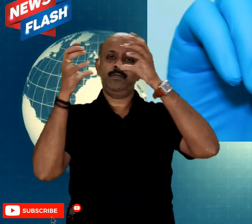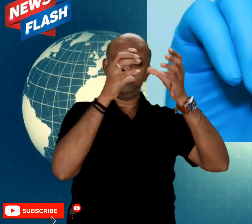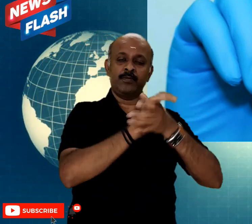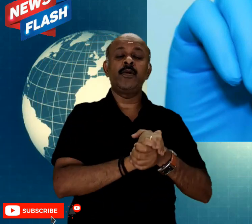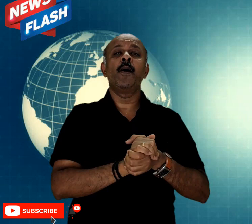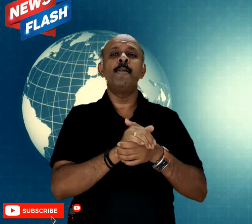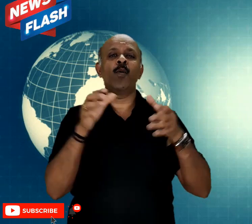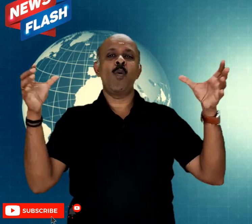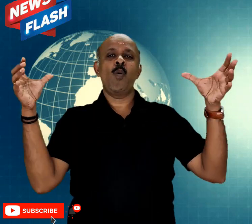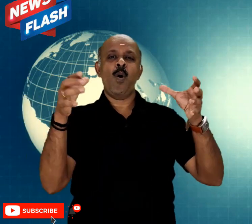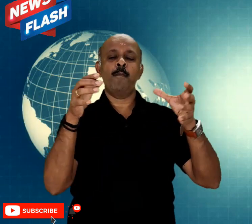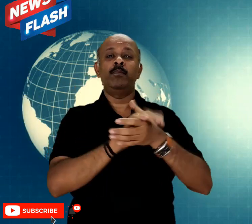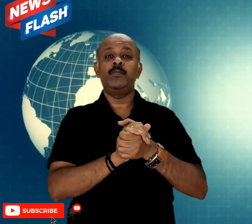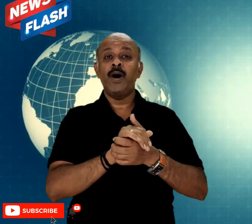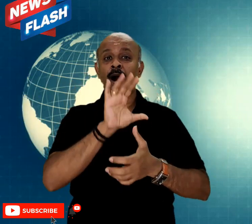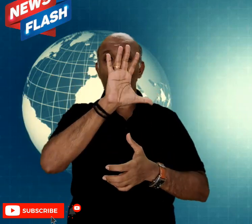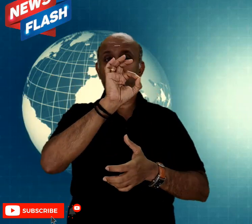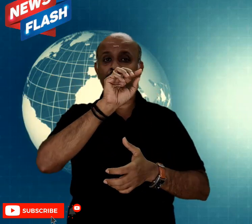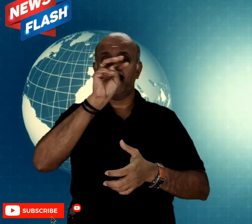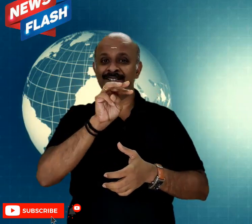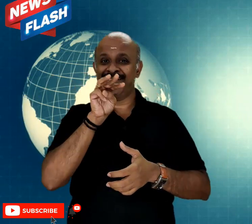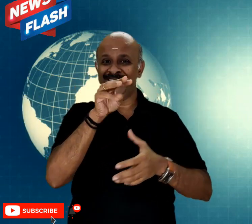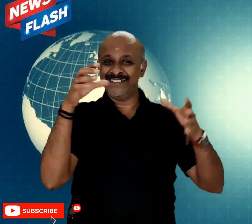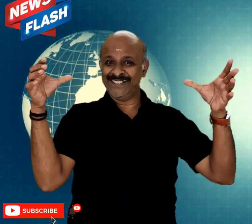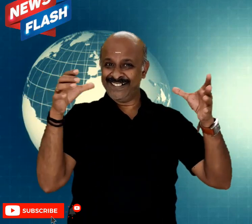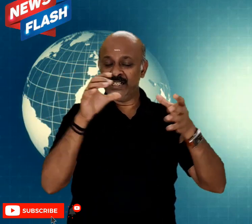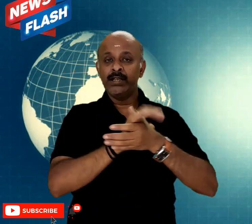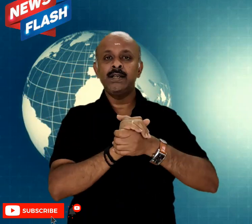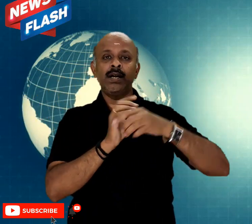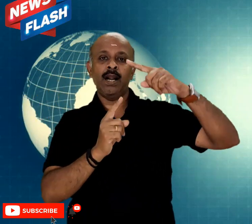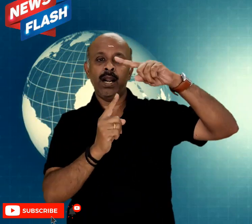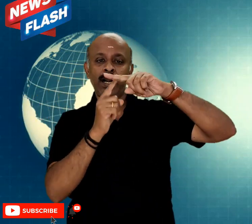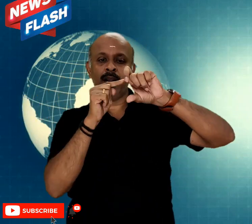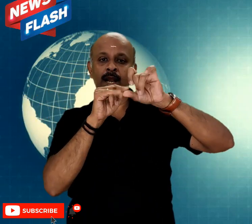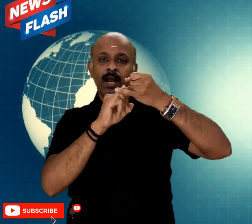All over the world, more than 10,000 people are to be tested with this vaccine.